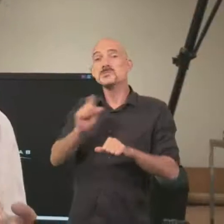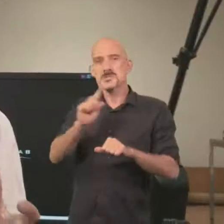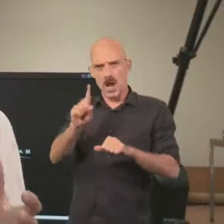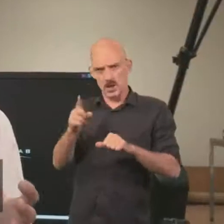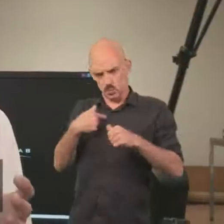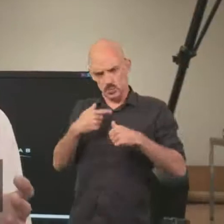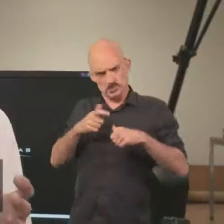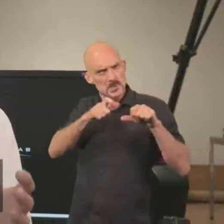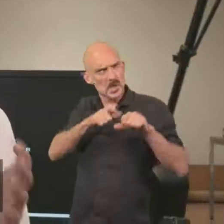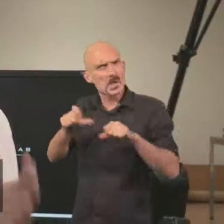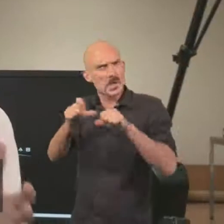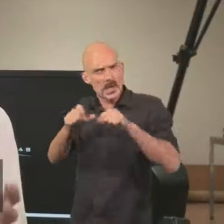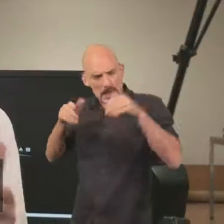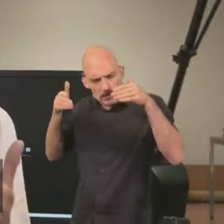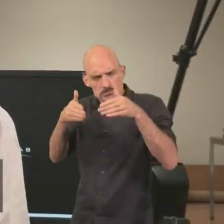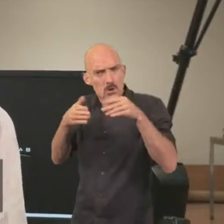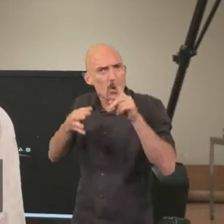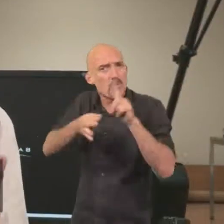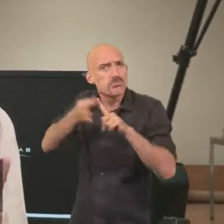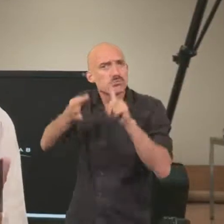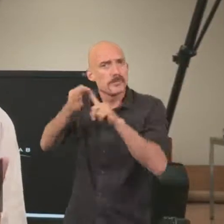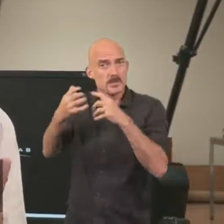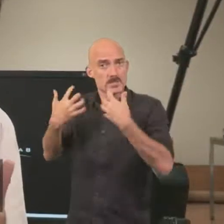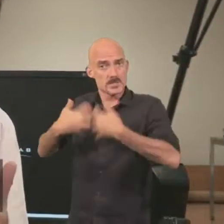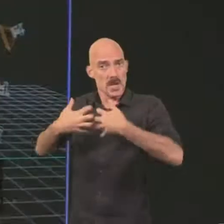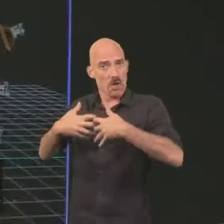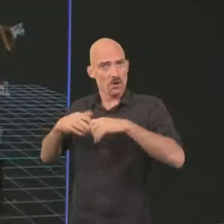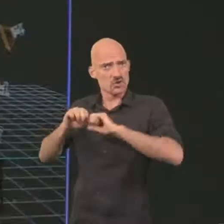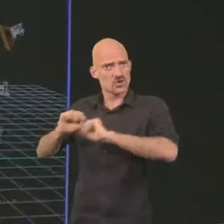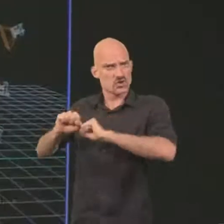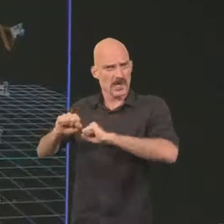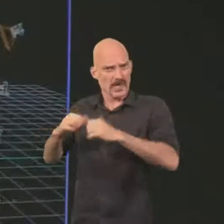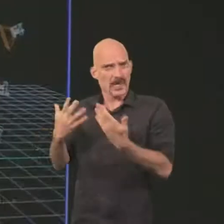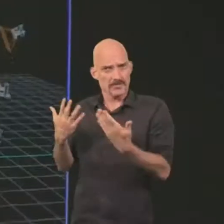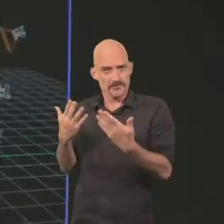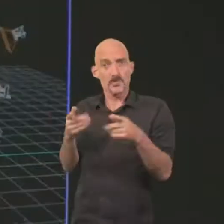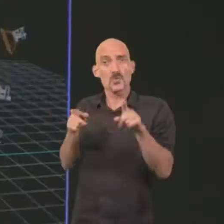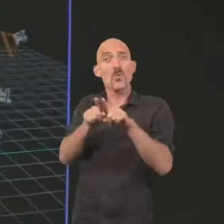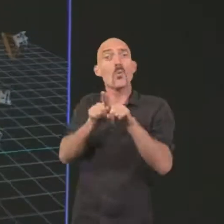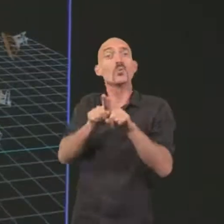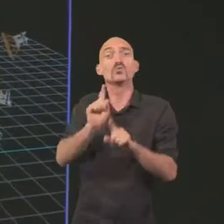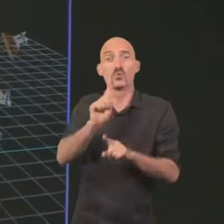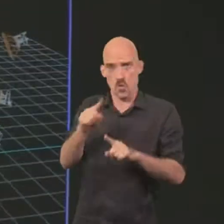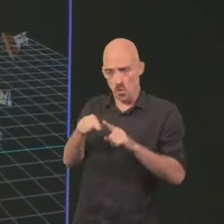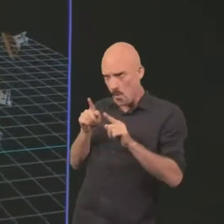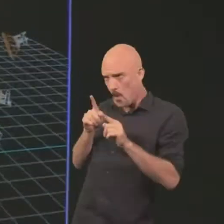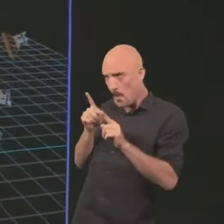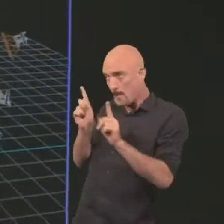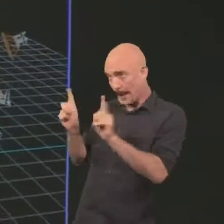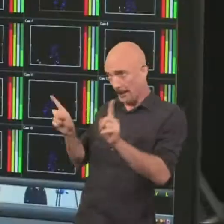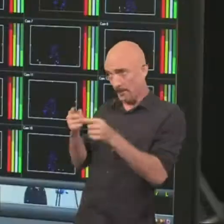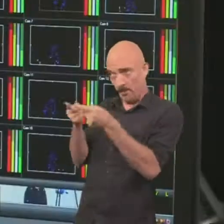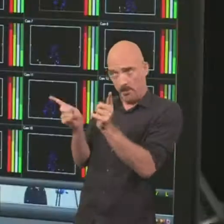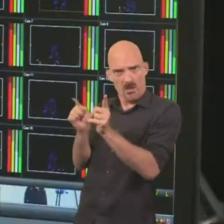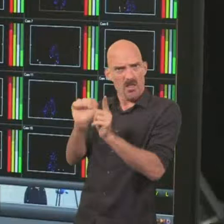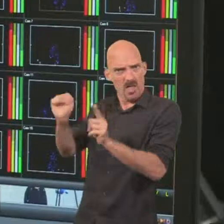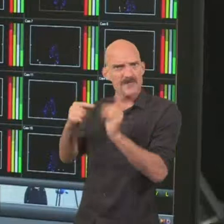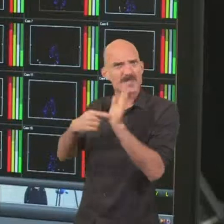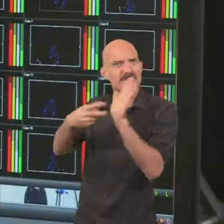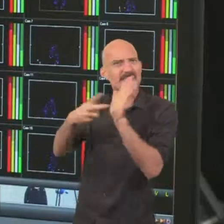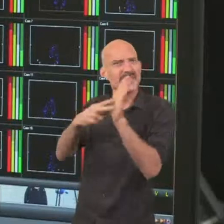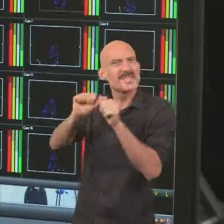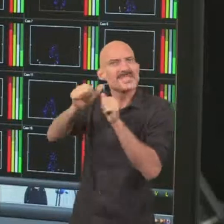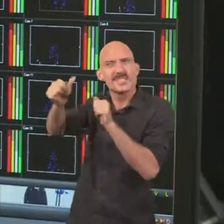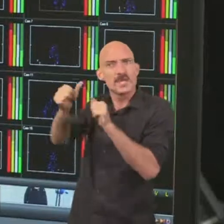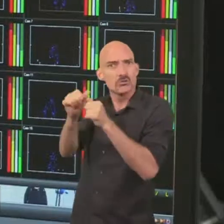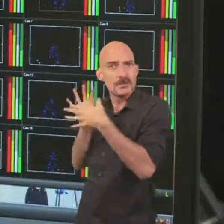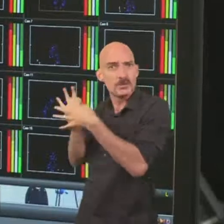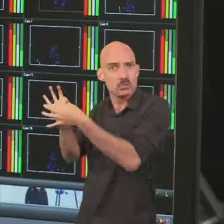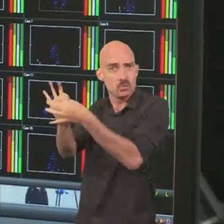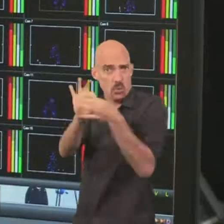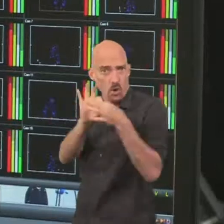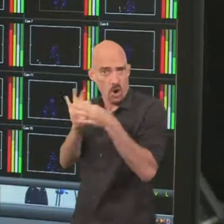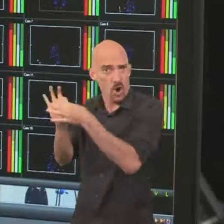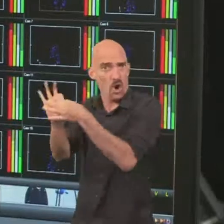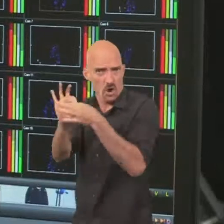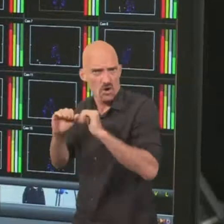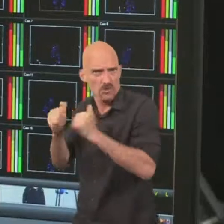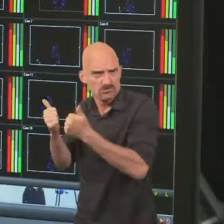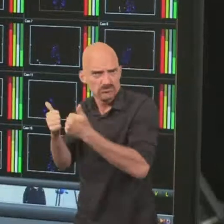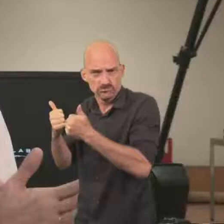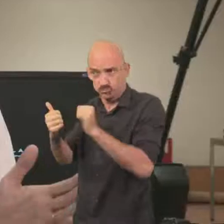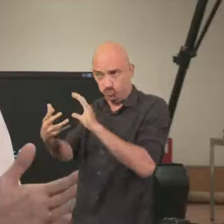step for Mocap Labs is to keep on improving the technology. What we want to do then is to work with people who do